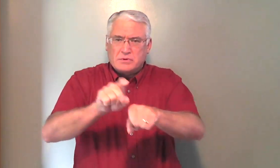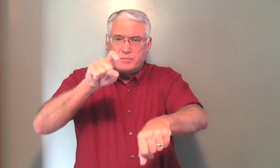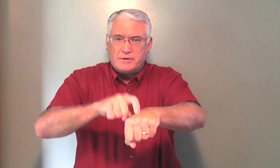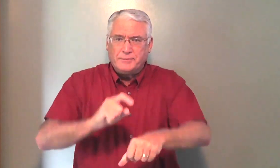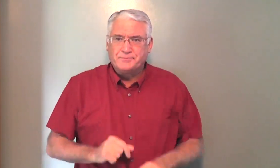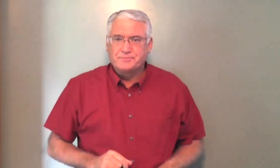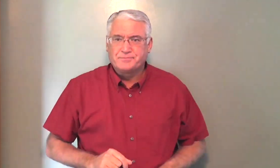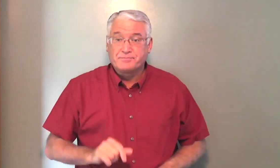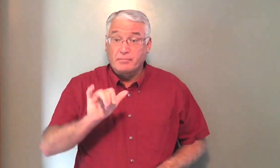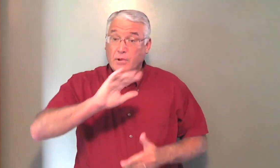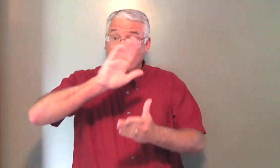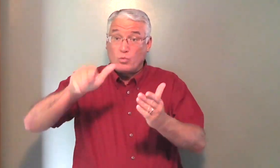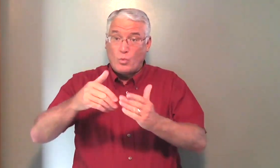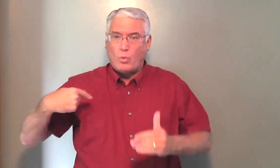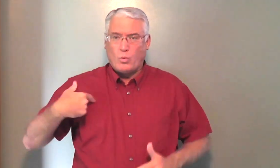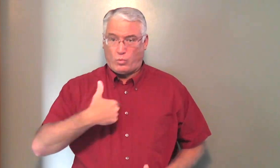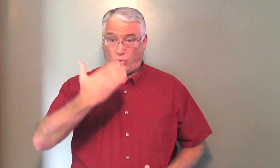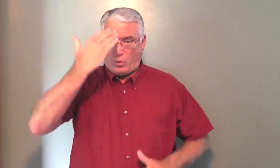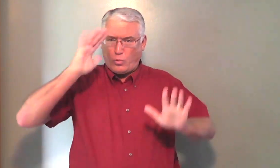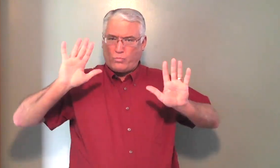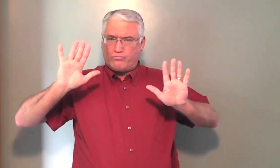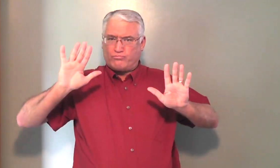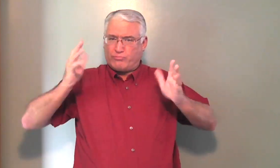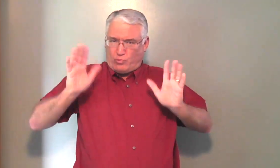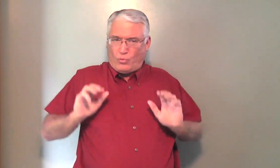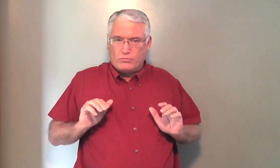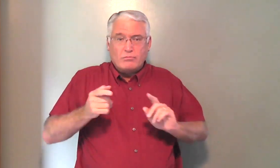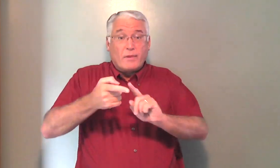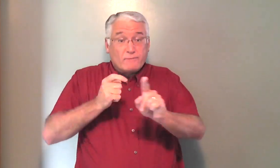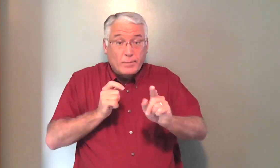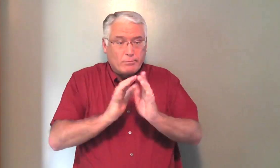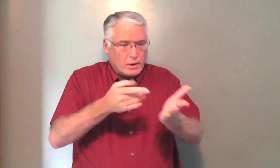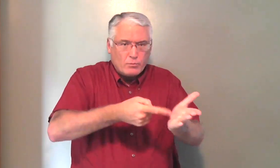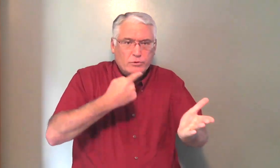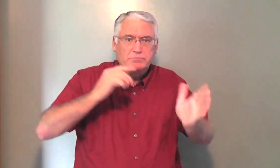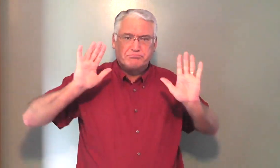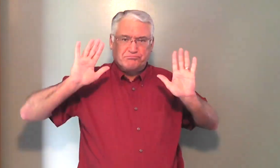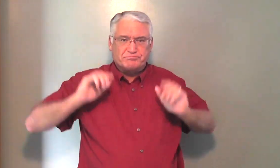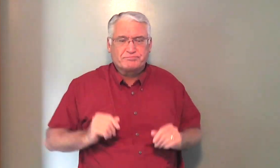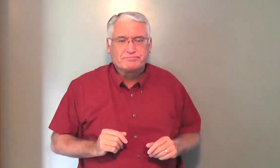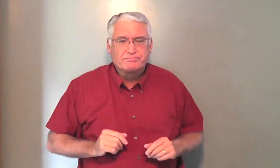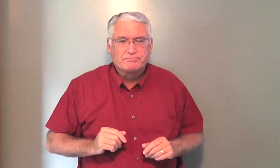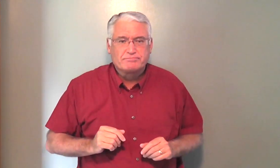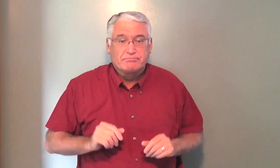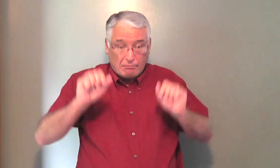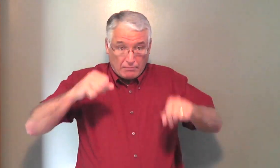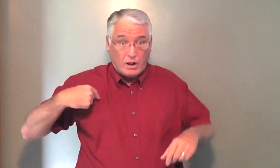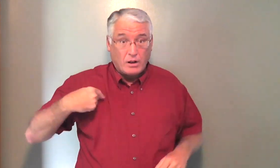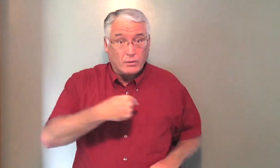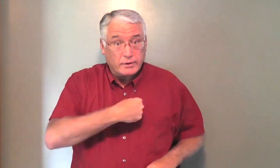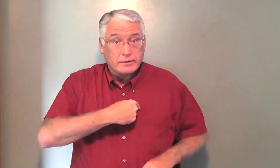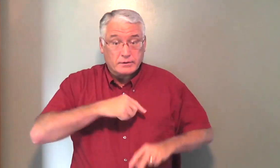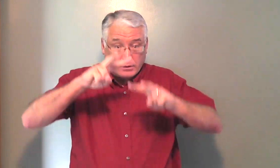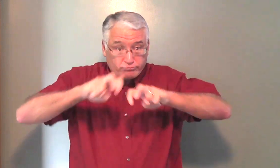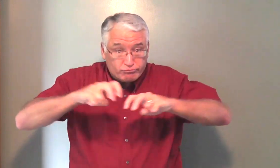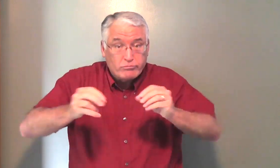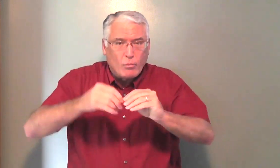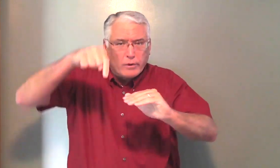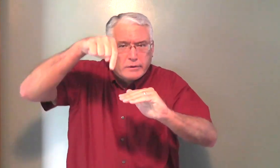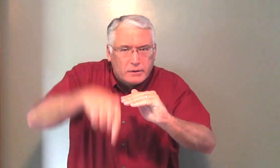time. Again, that's all we know from the scripture. Can we dig down more